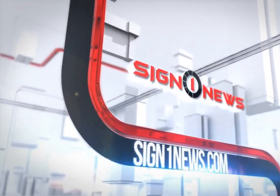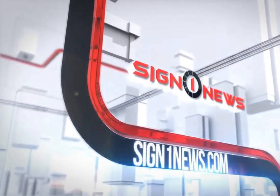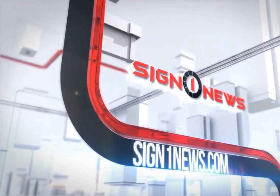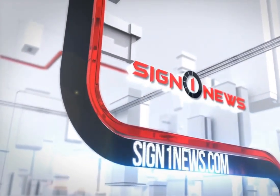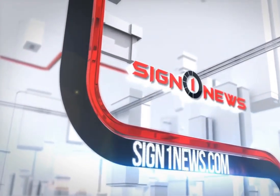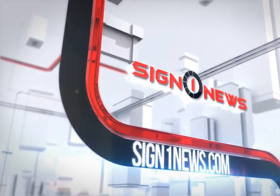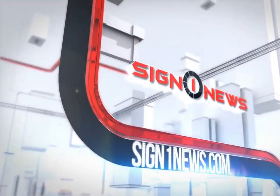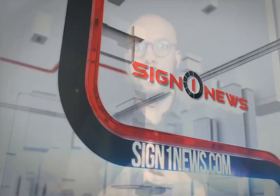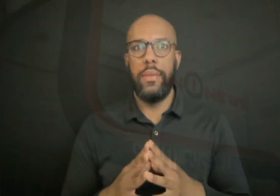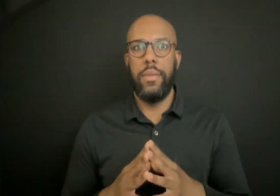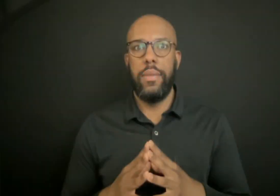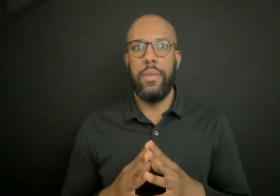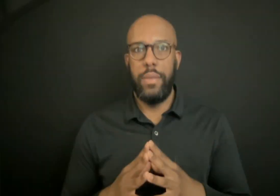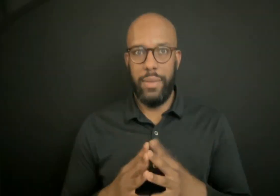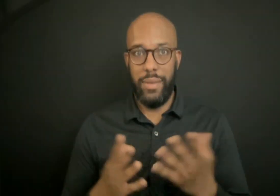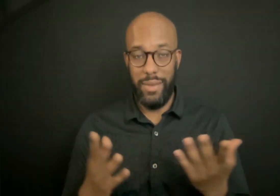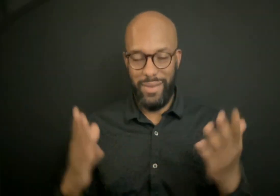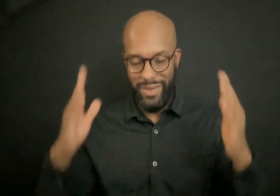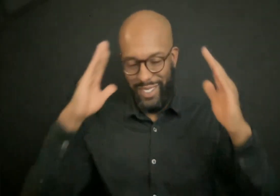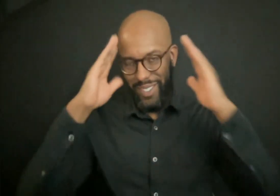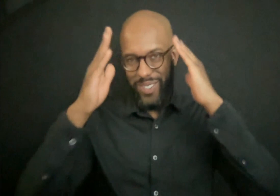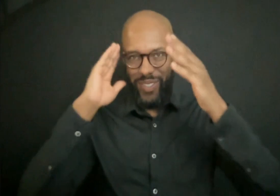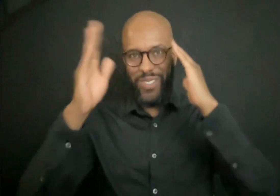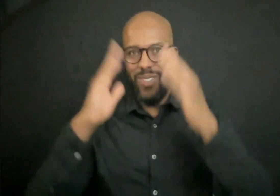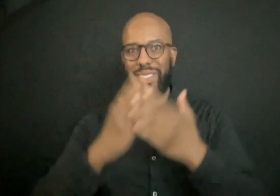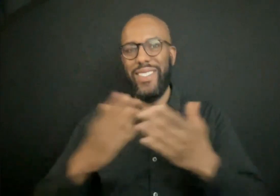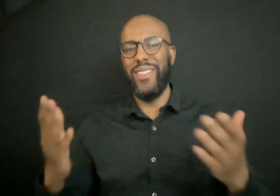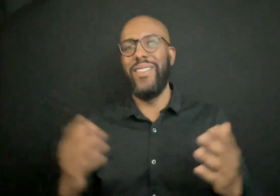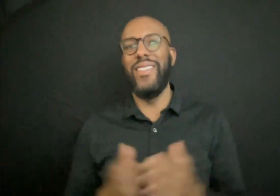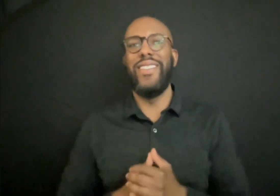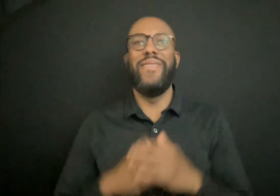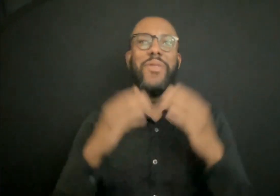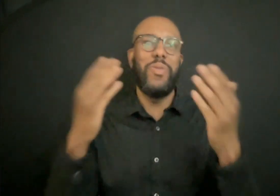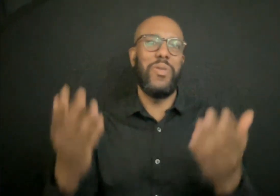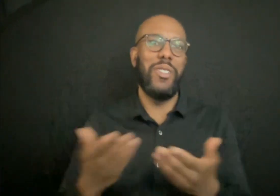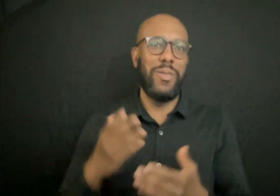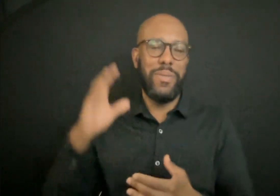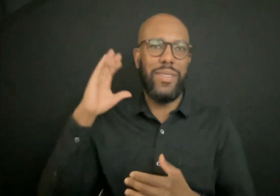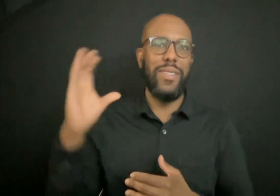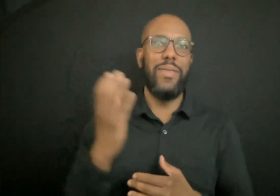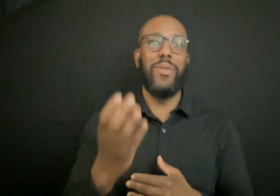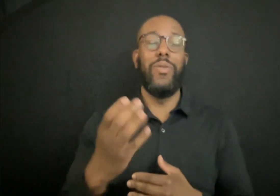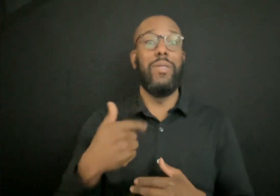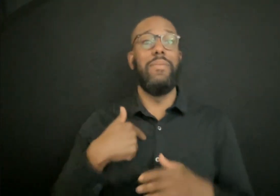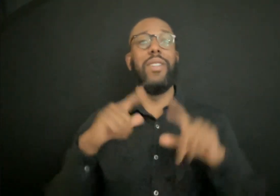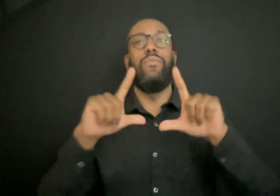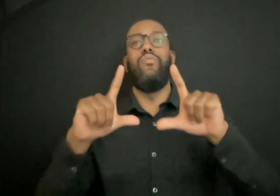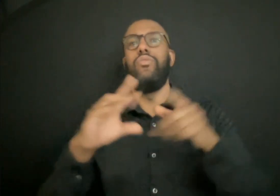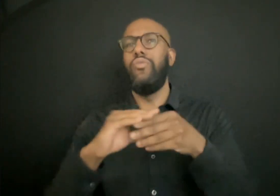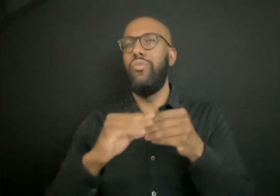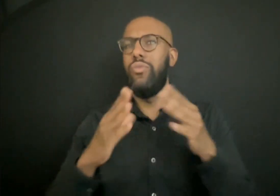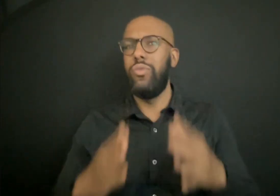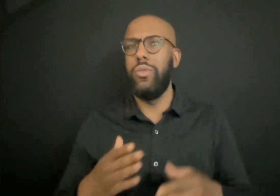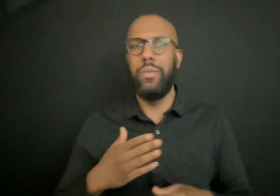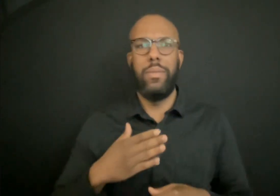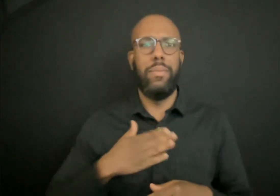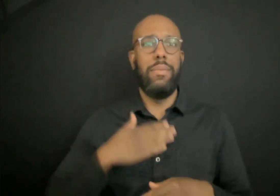Hello everyone. Welcome to Sign1News. I'm Sign1News anchor